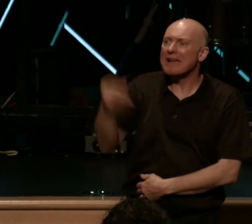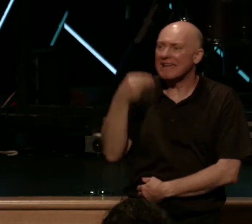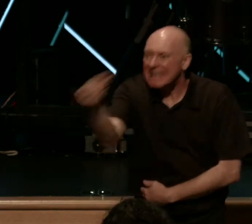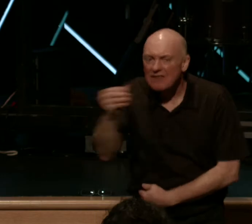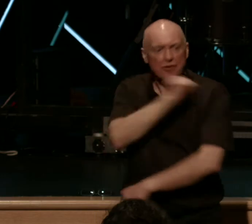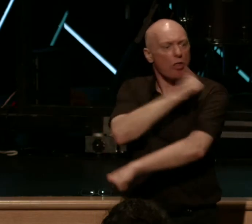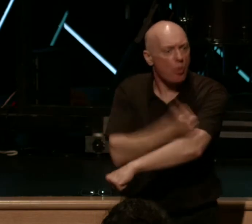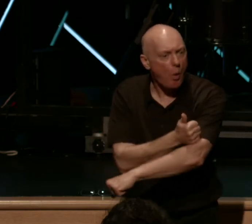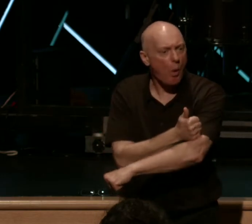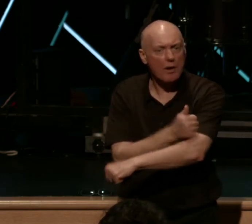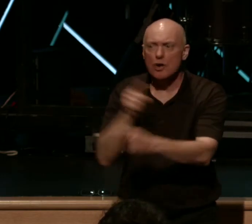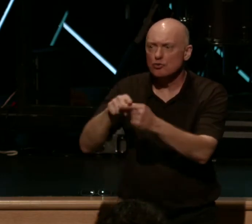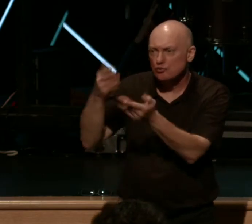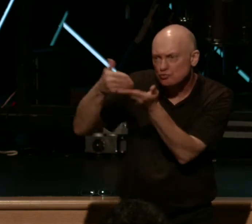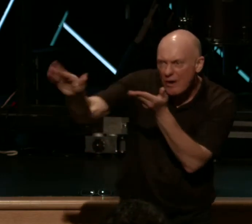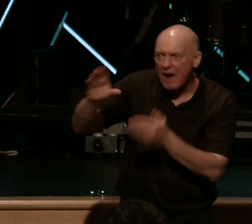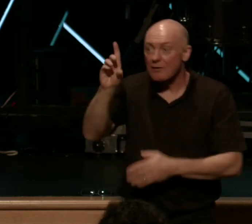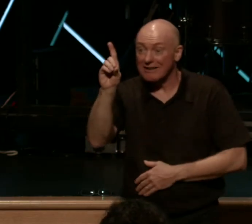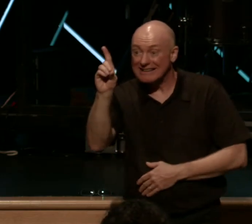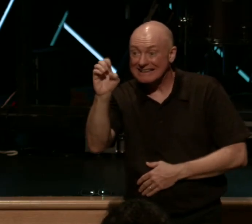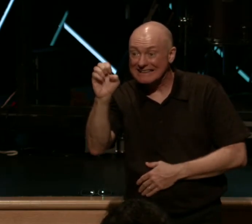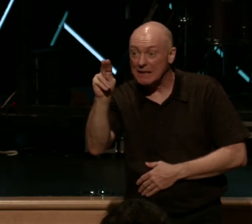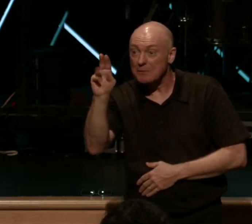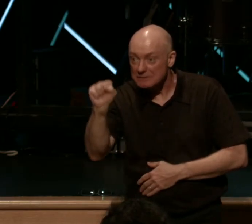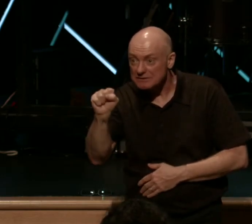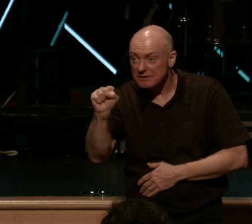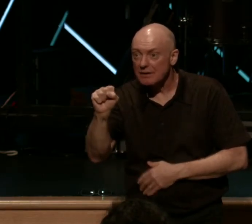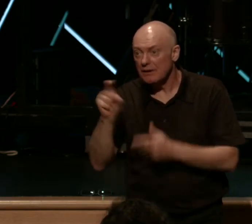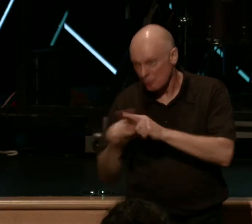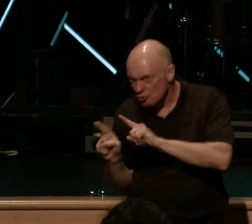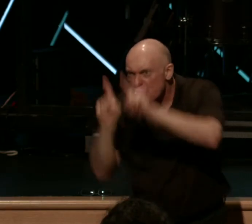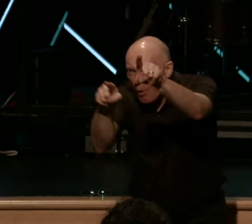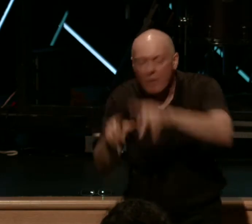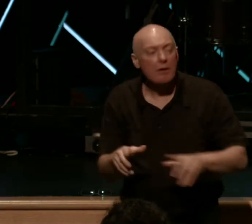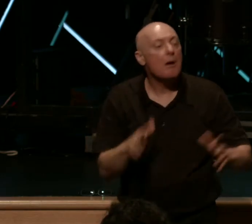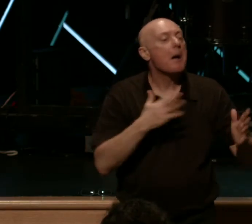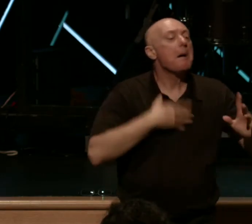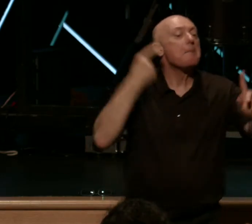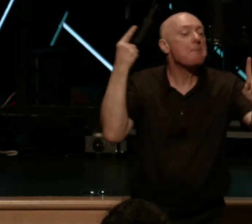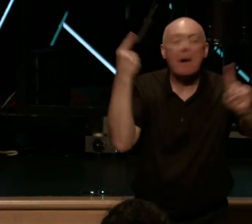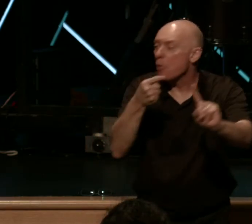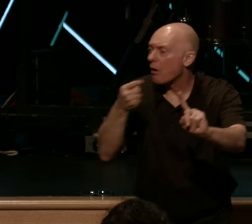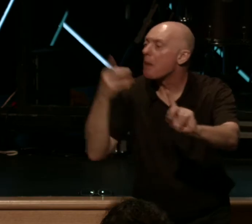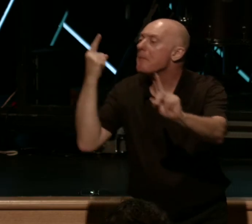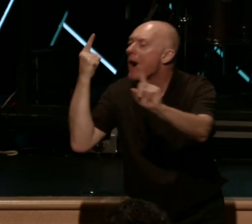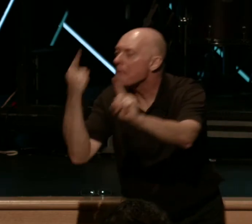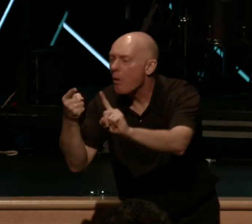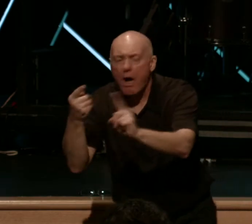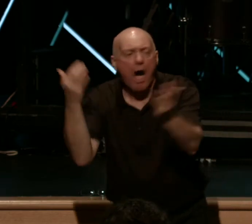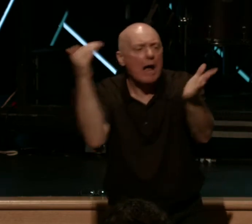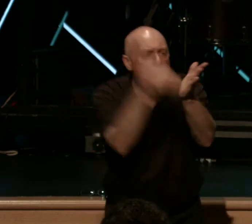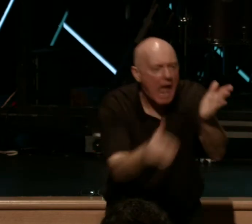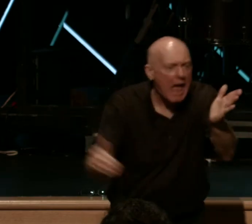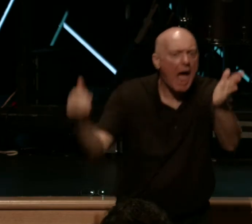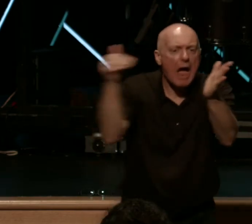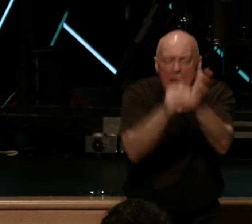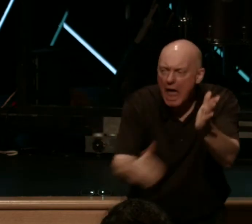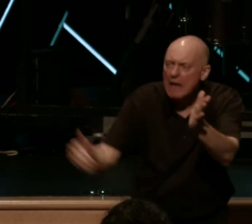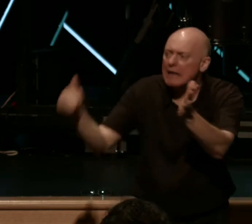to drive out demons and he appointed the 12 to go out. Here's the point. Look at me. Time and time again, we see that